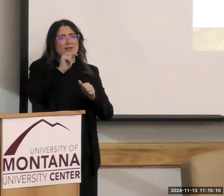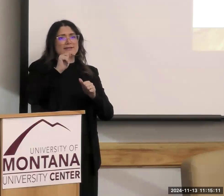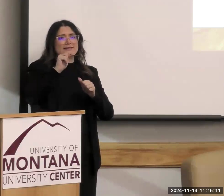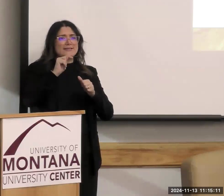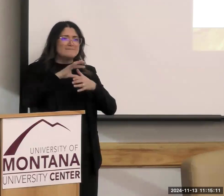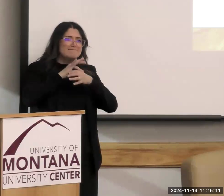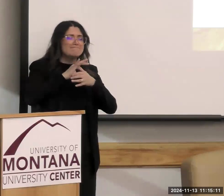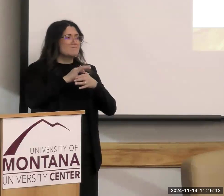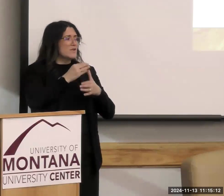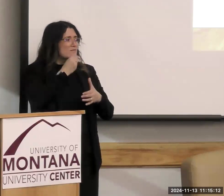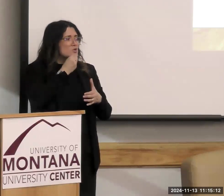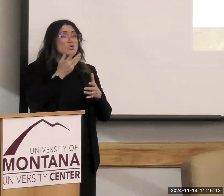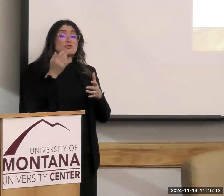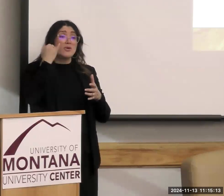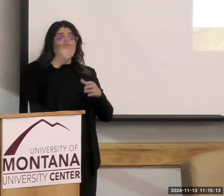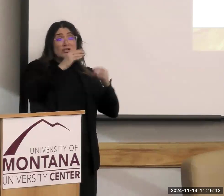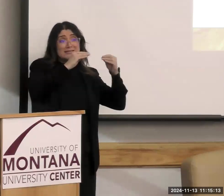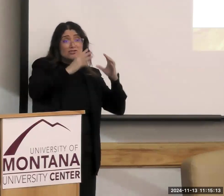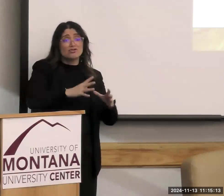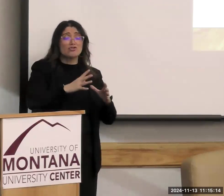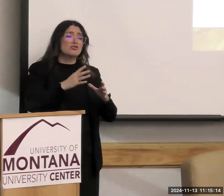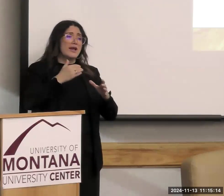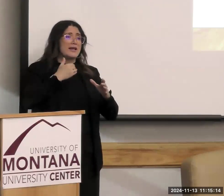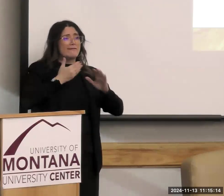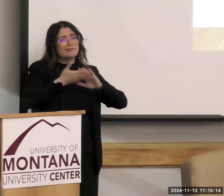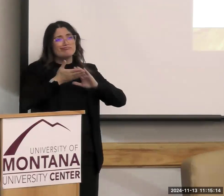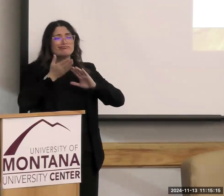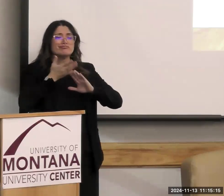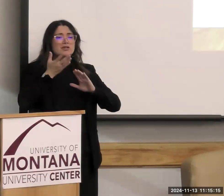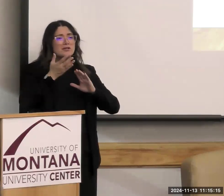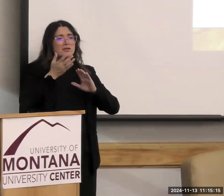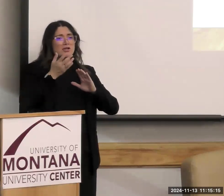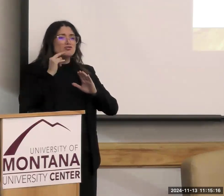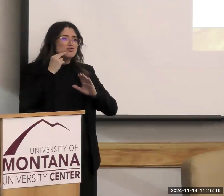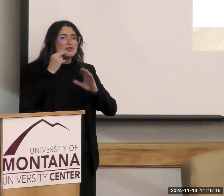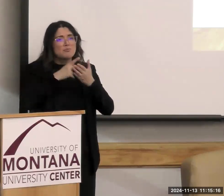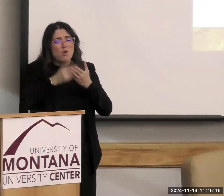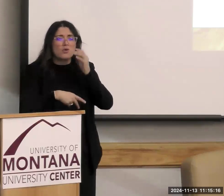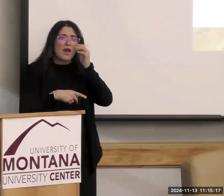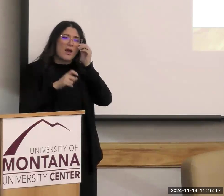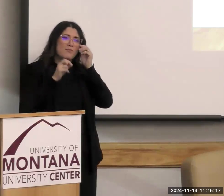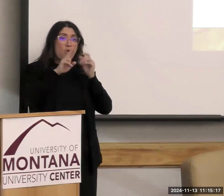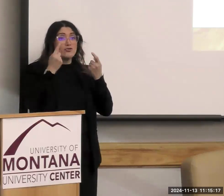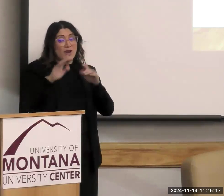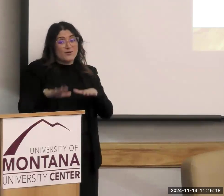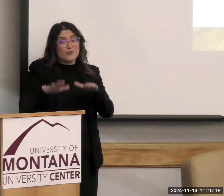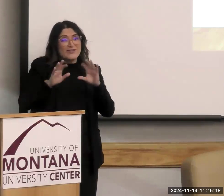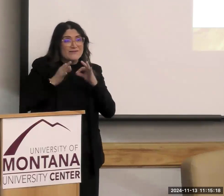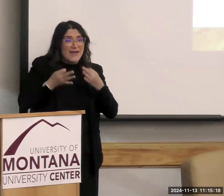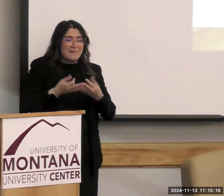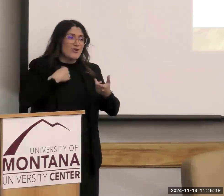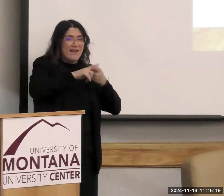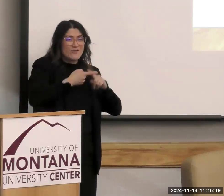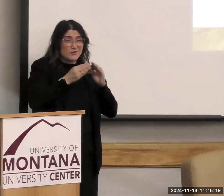teacher, or if you're running a nutrition program, or trying to raise your family, or you're, have friends, the more you delve